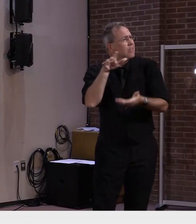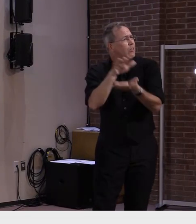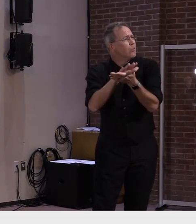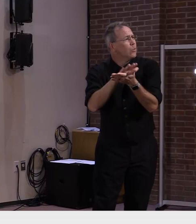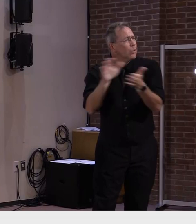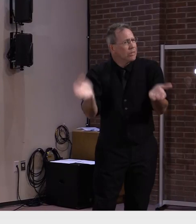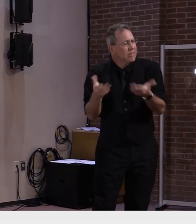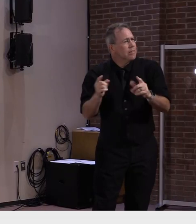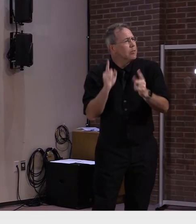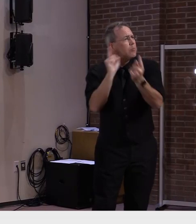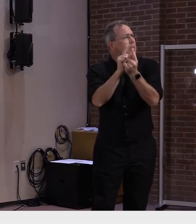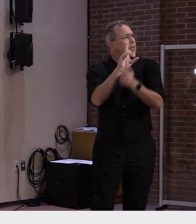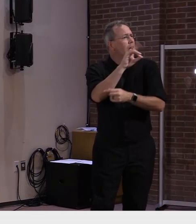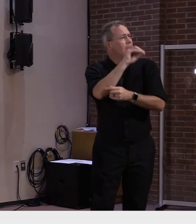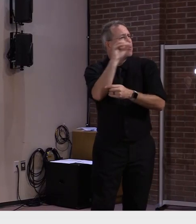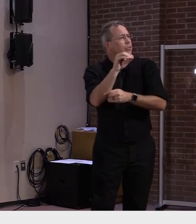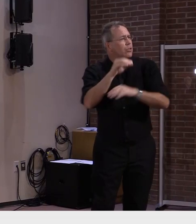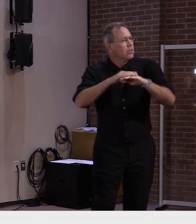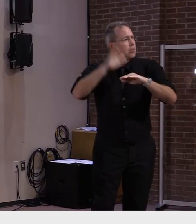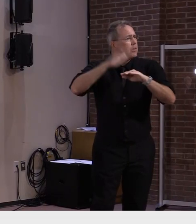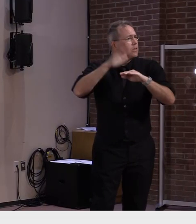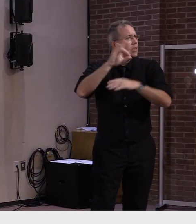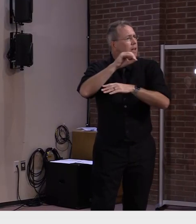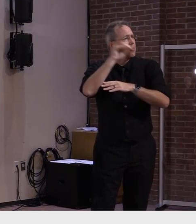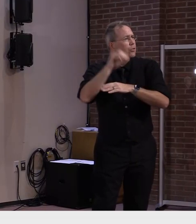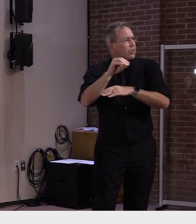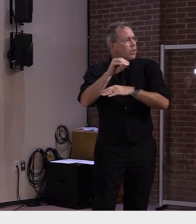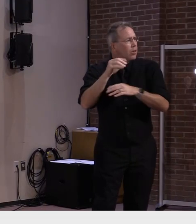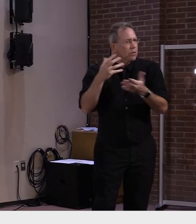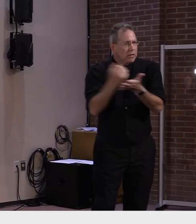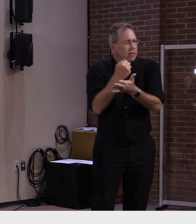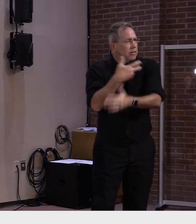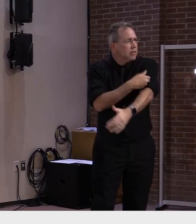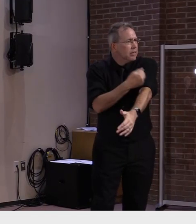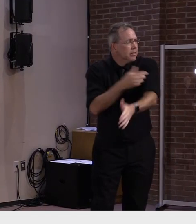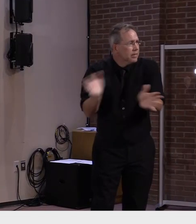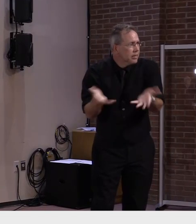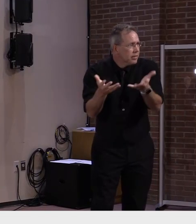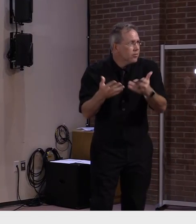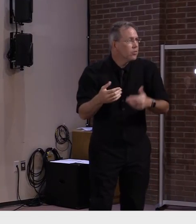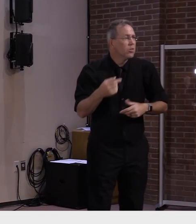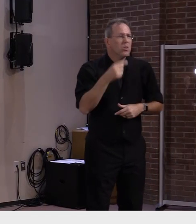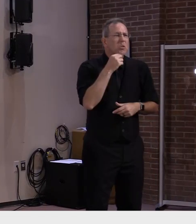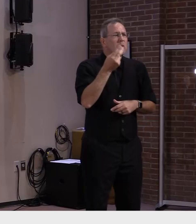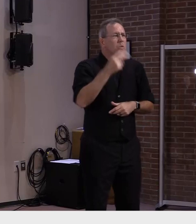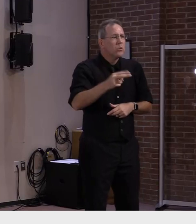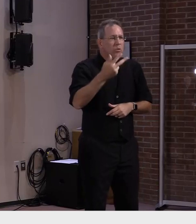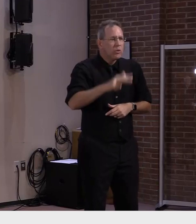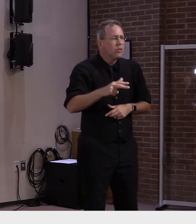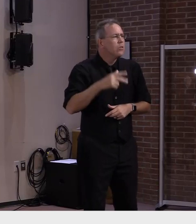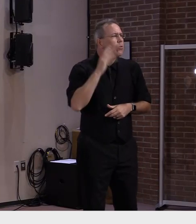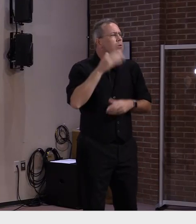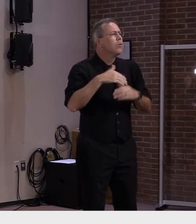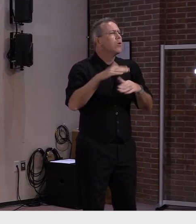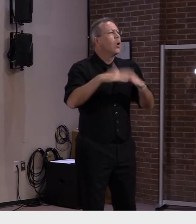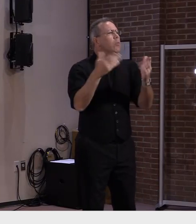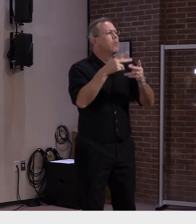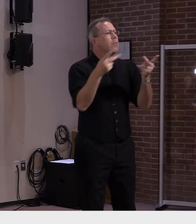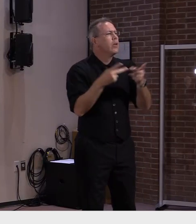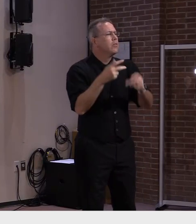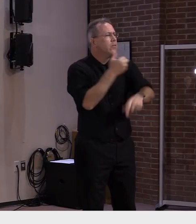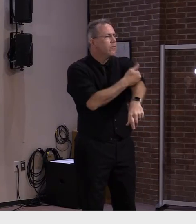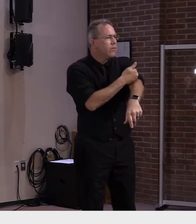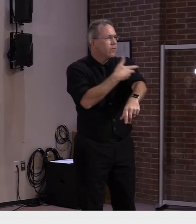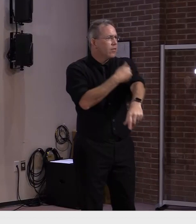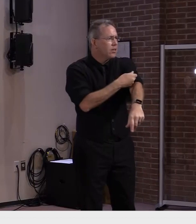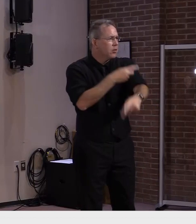and over the next three weeks there will be vaccine clinics in schools across the state serving all districts clinics